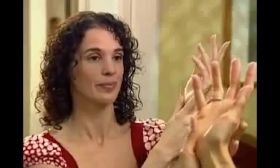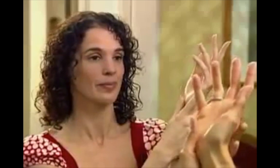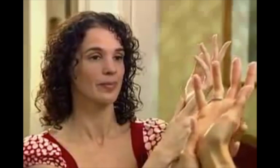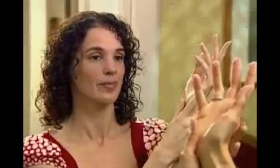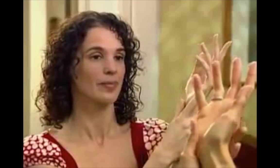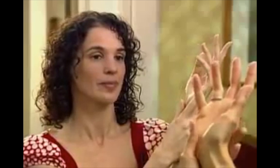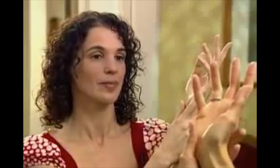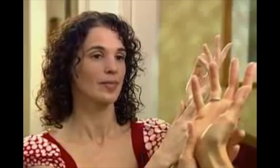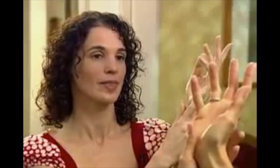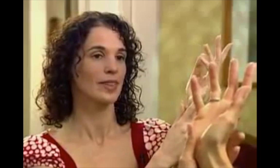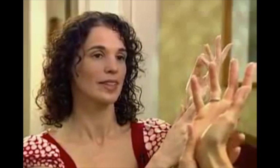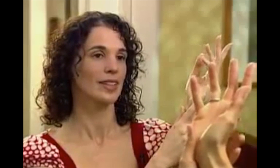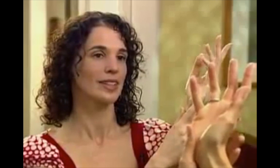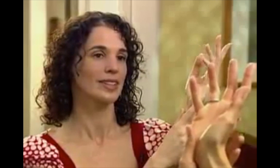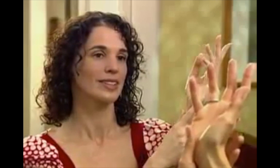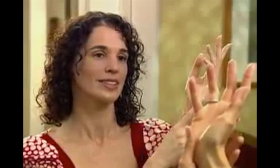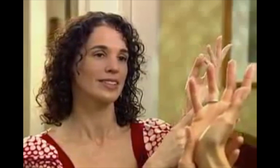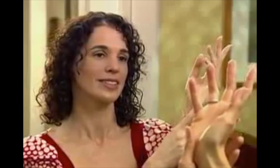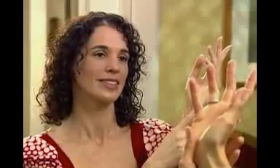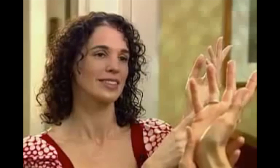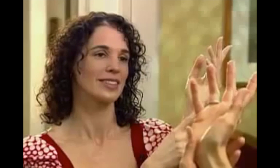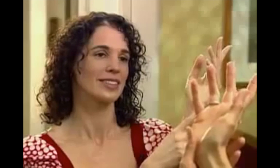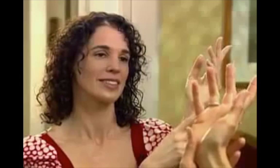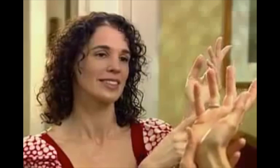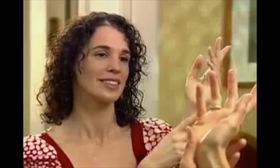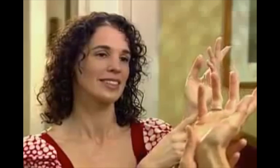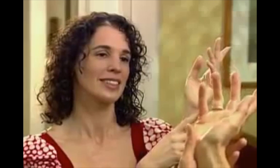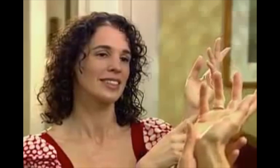I don't have a good pose.